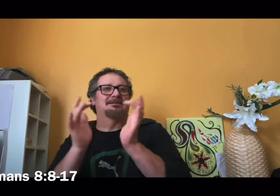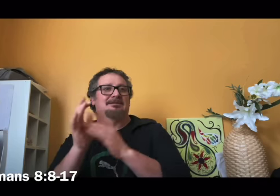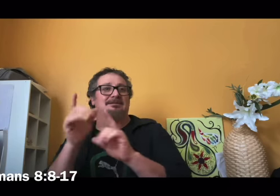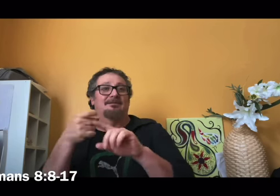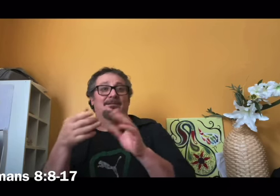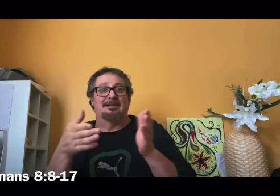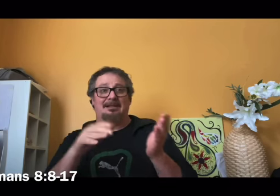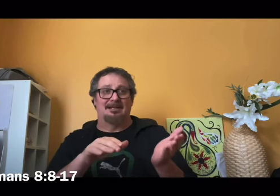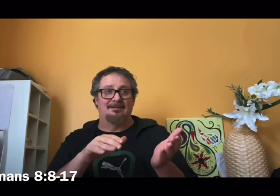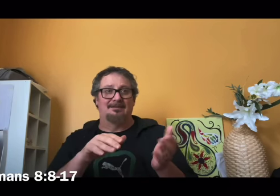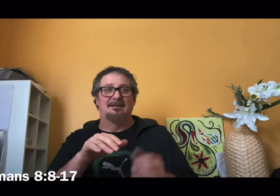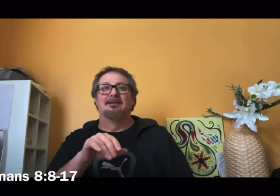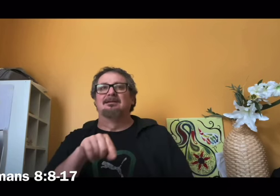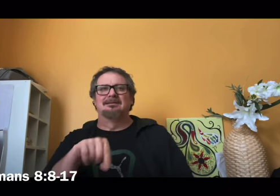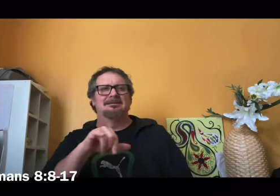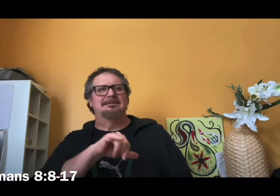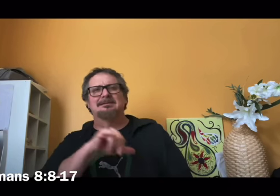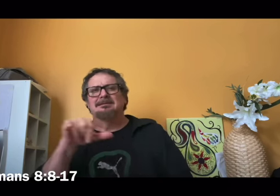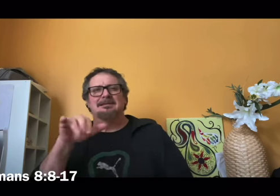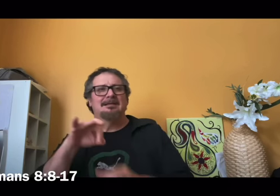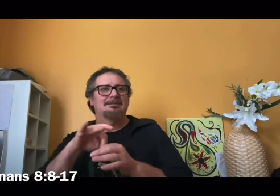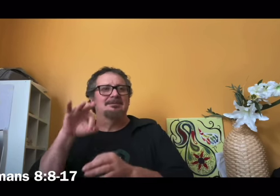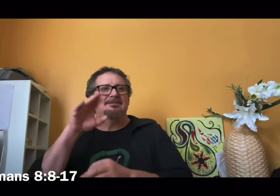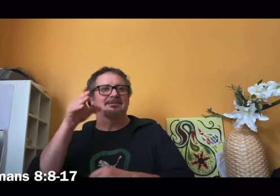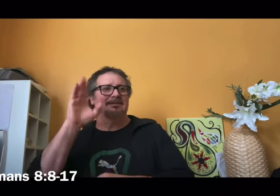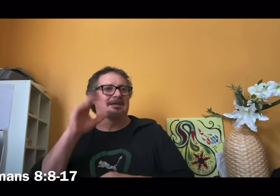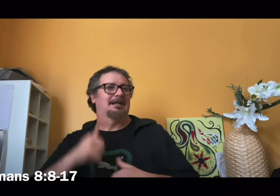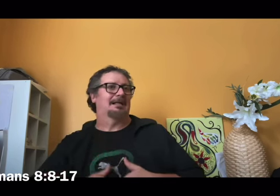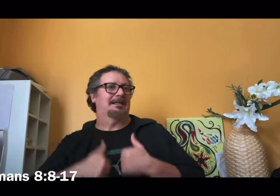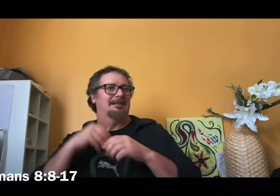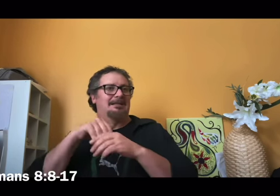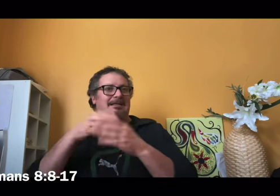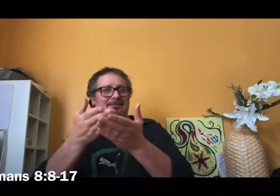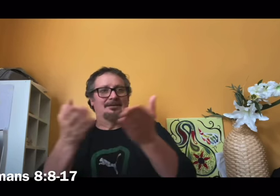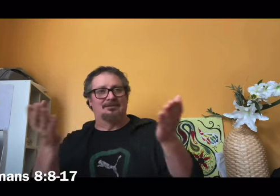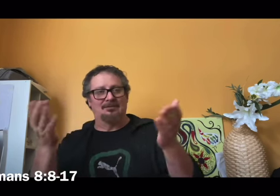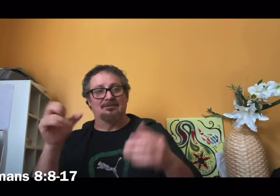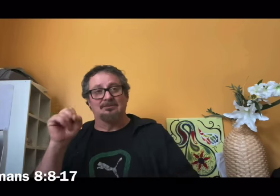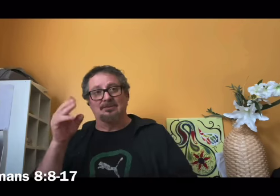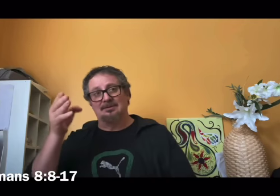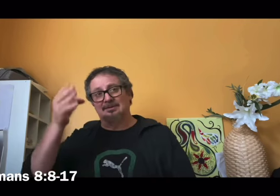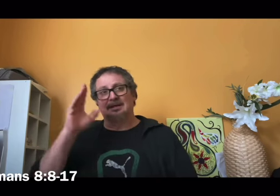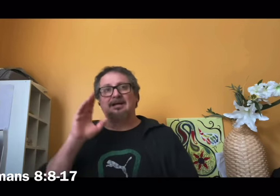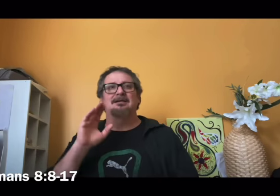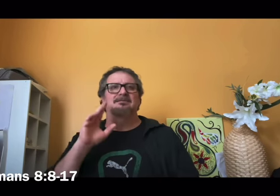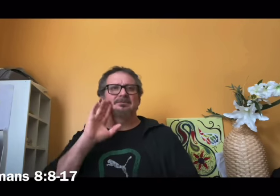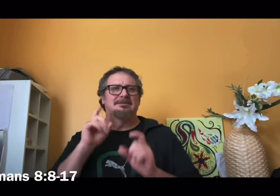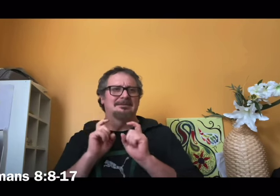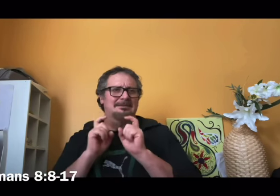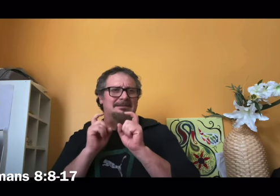will give you life to your mortal bodies also through his spirit that dwells in you